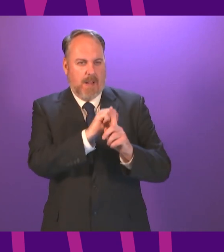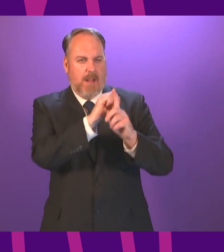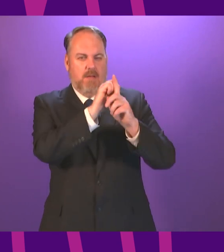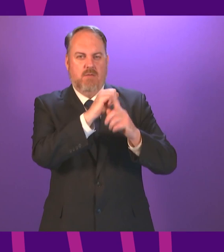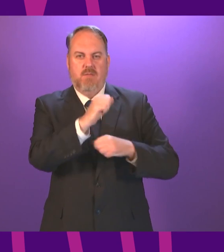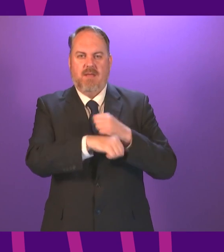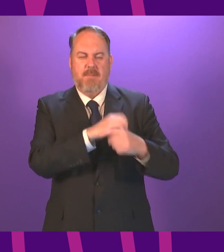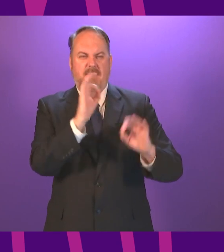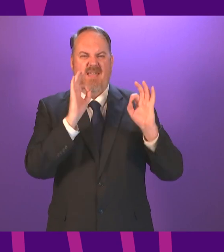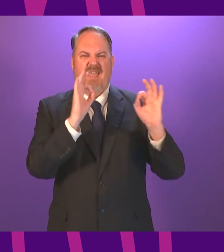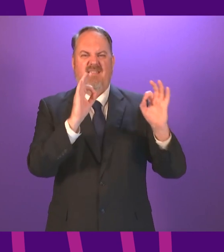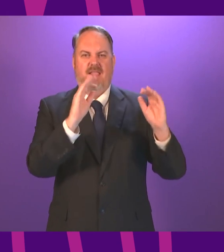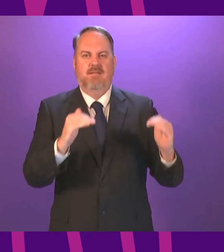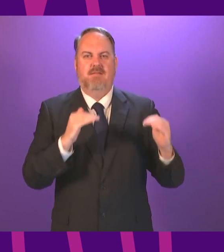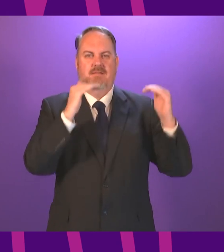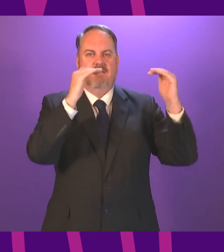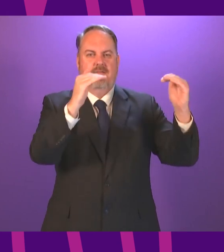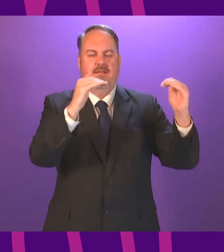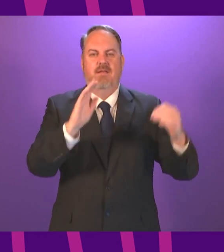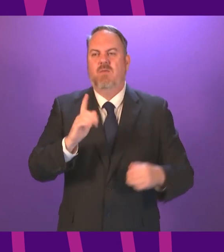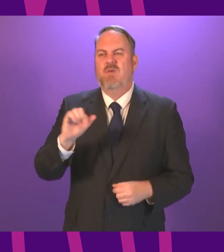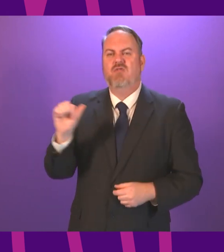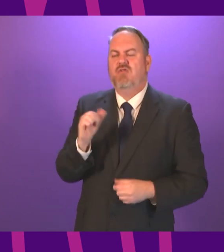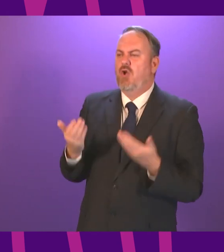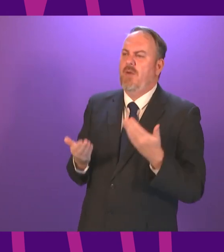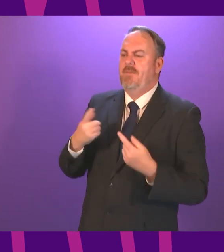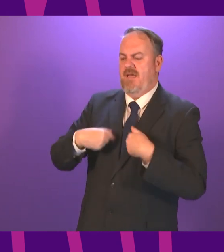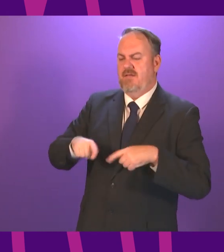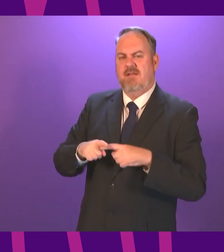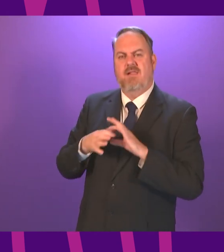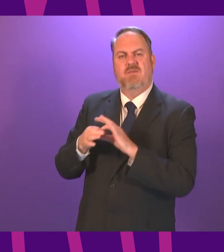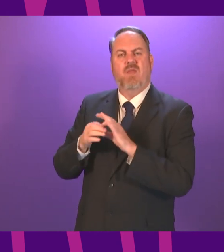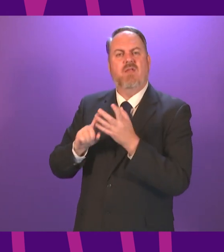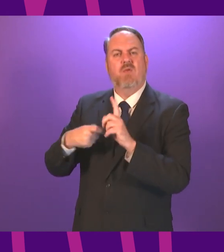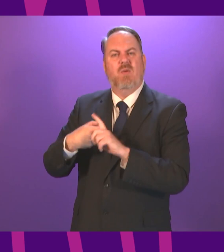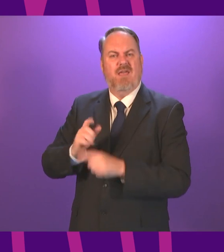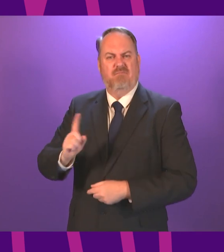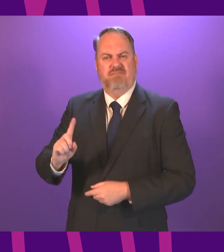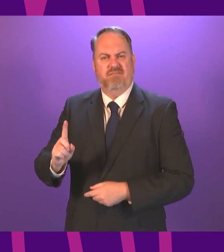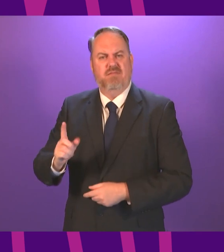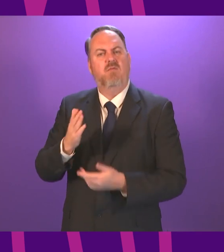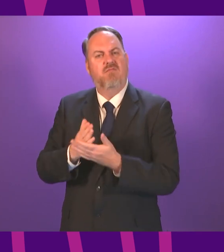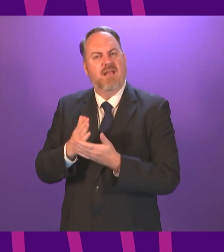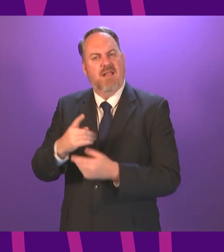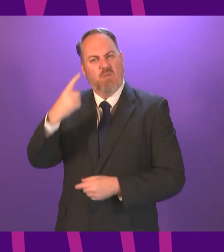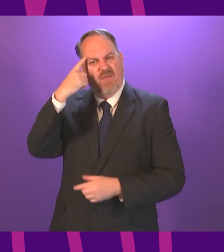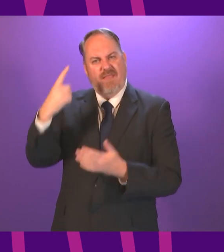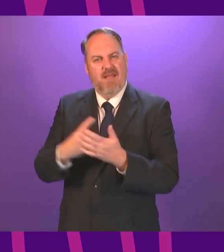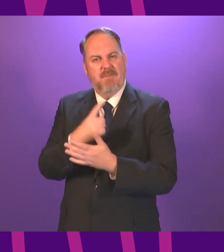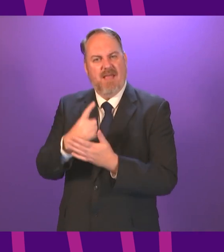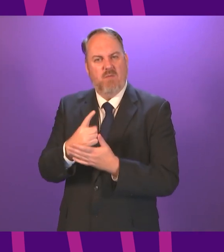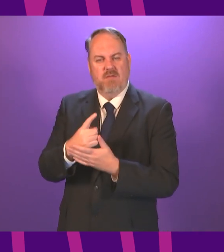our ambitions by comparing ourselves mainly with the rest of the UK we should be in the forefront of international